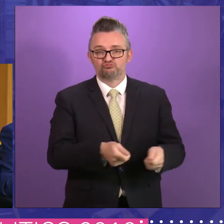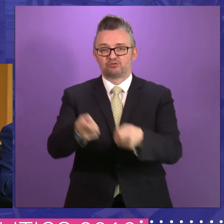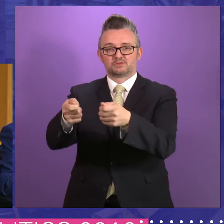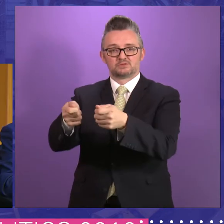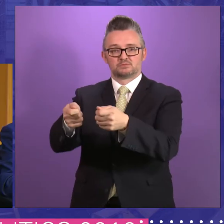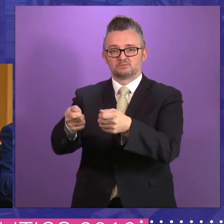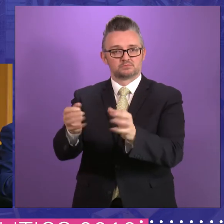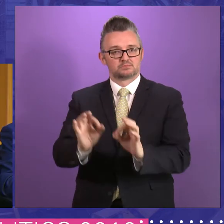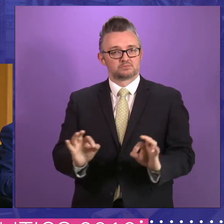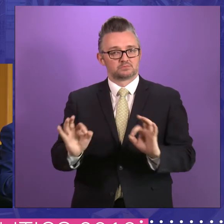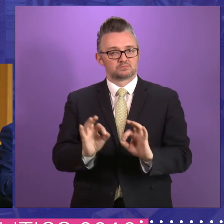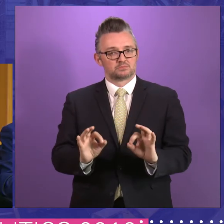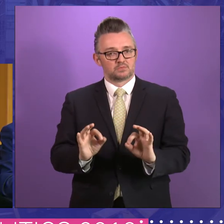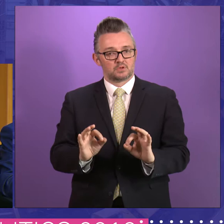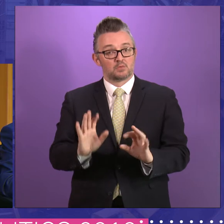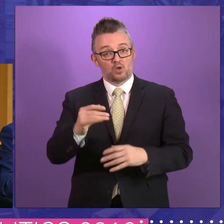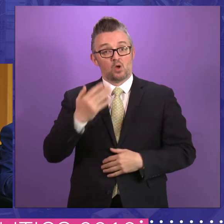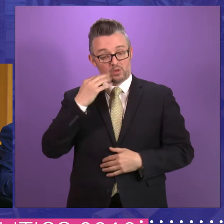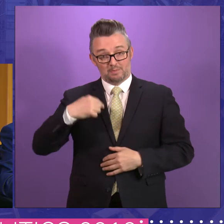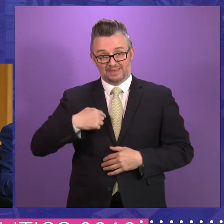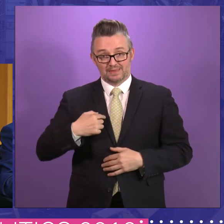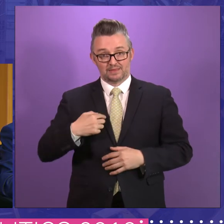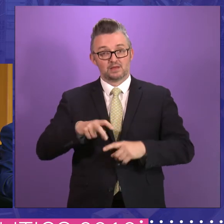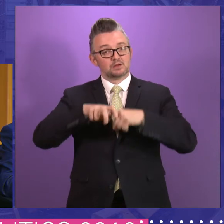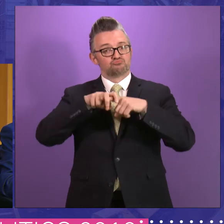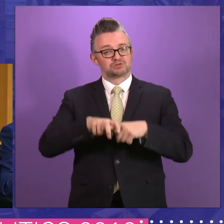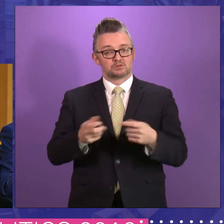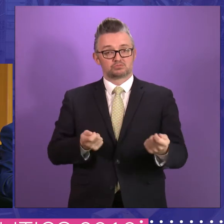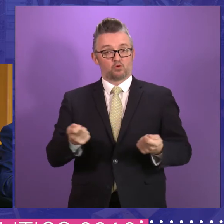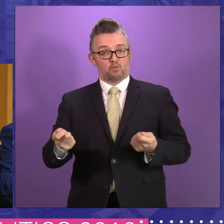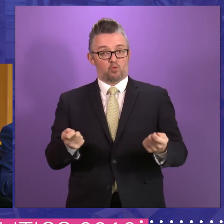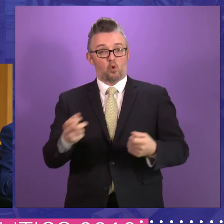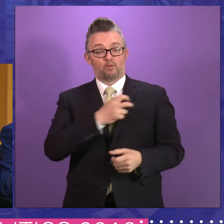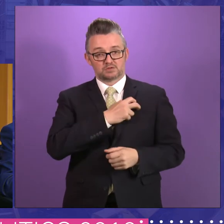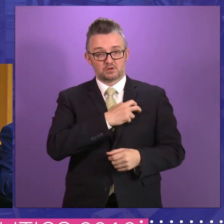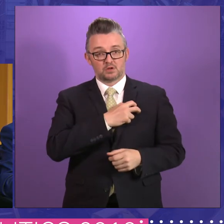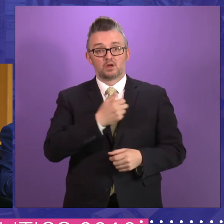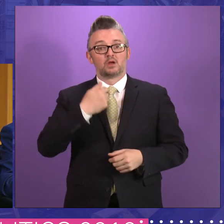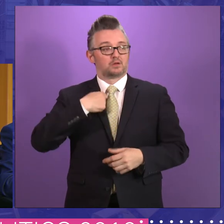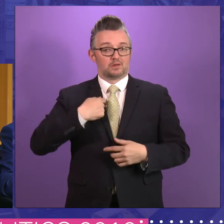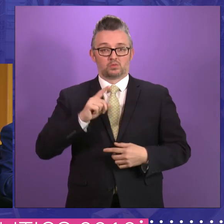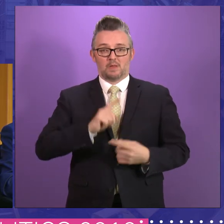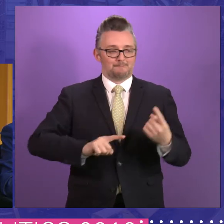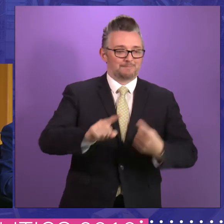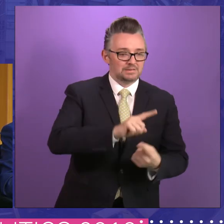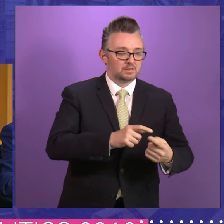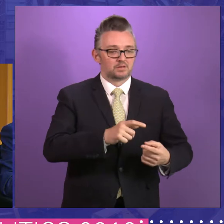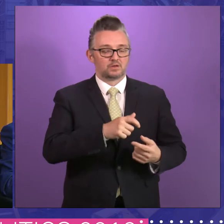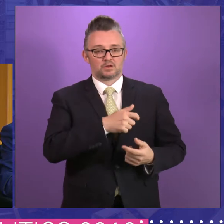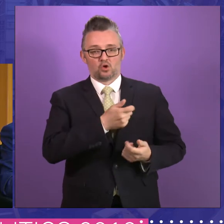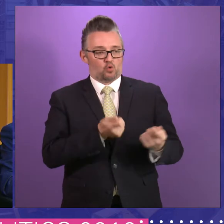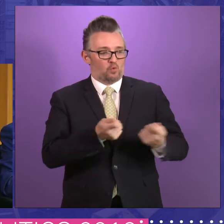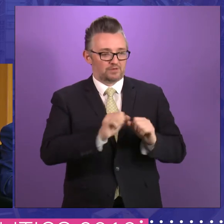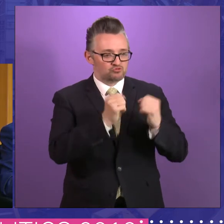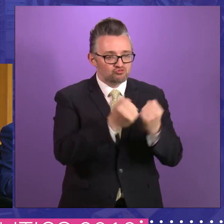And I've got to say, as presiding officer, when I was a presiding officer, I would have all these meetings with the conveners groups and